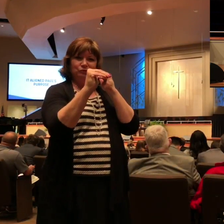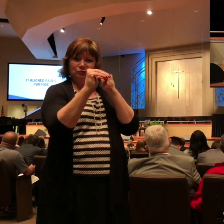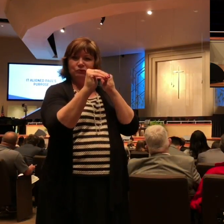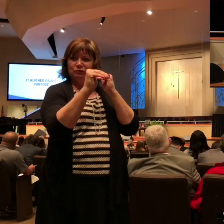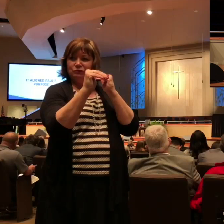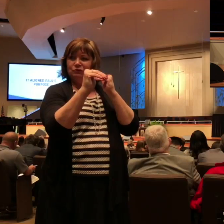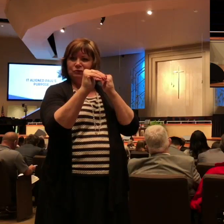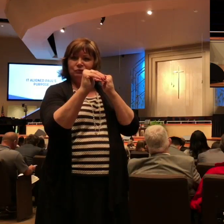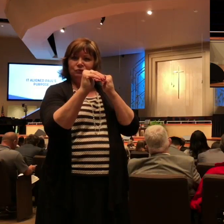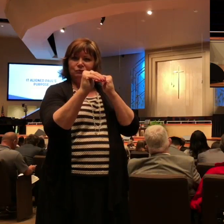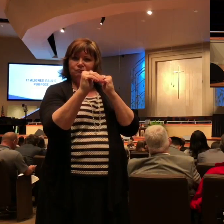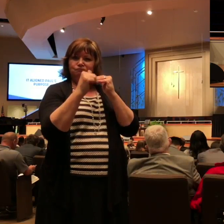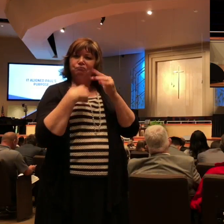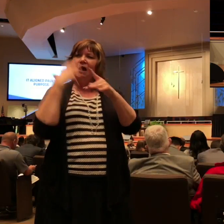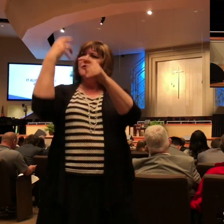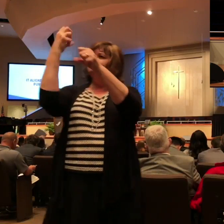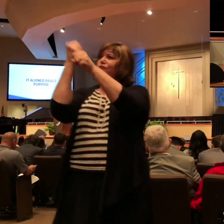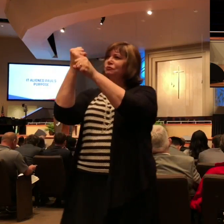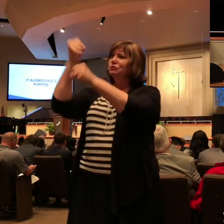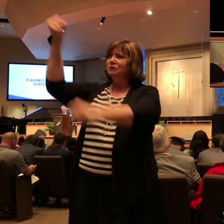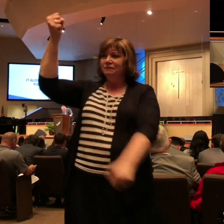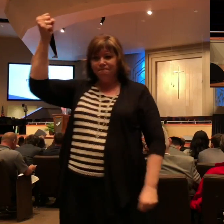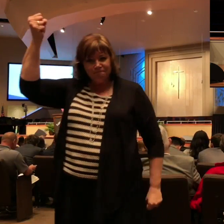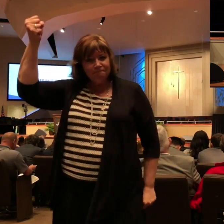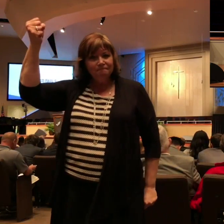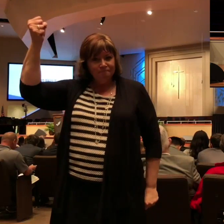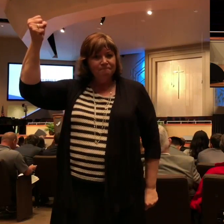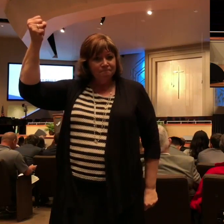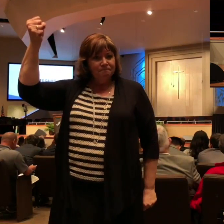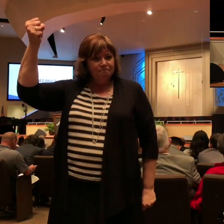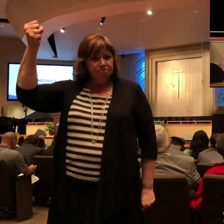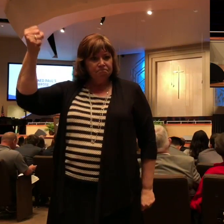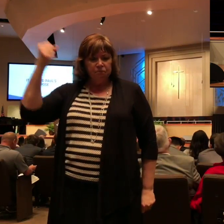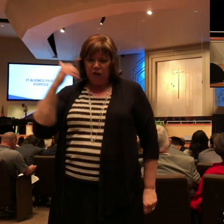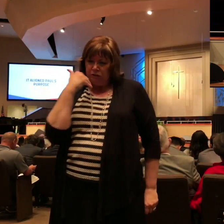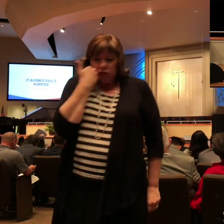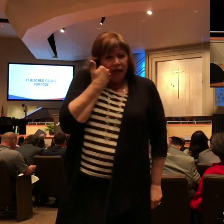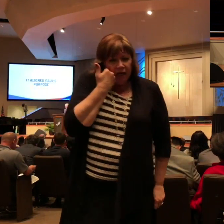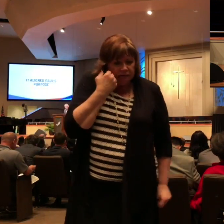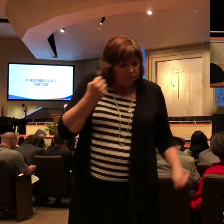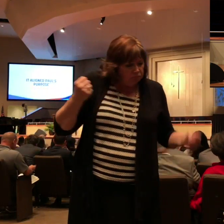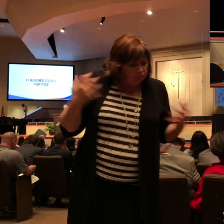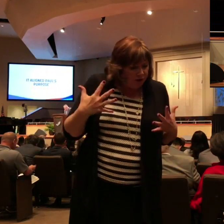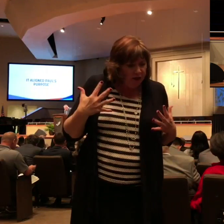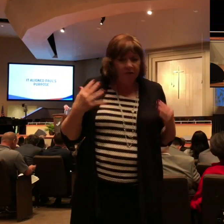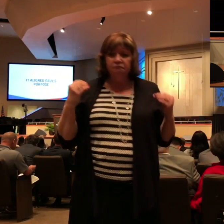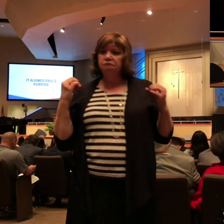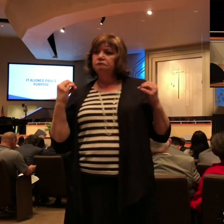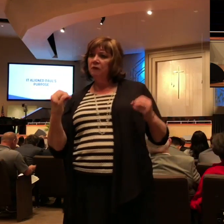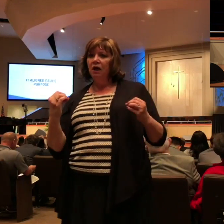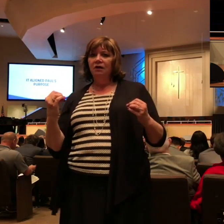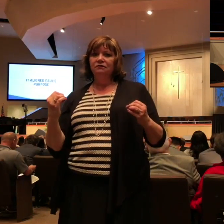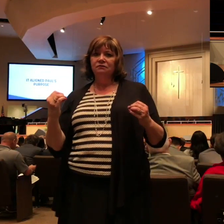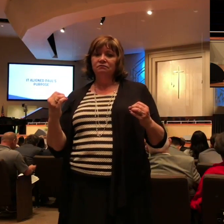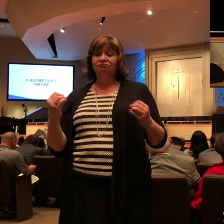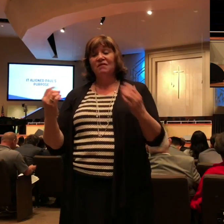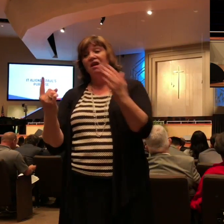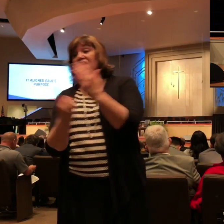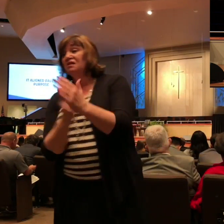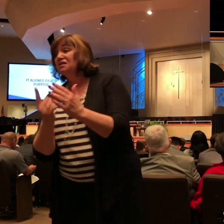I've got my hope he says nothing I shall be ashamed sometimes when someone suffers or faces persecution or